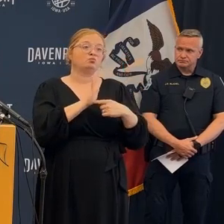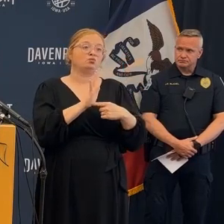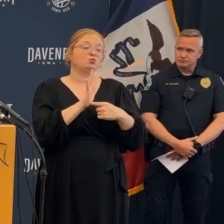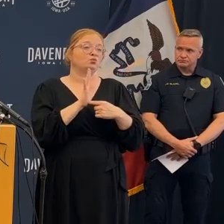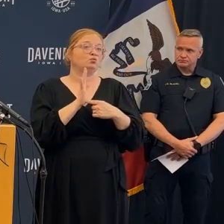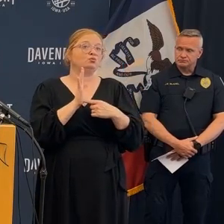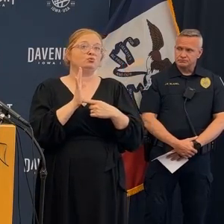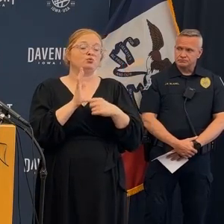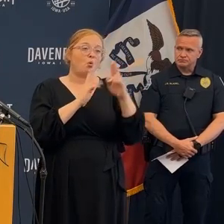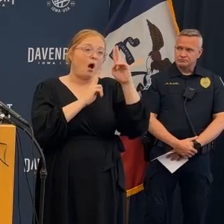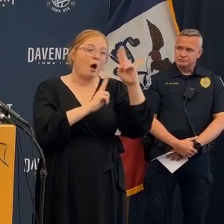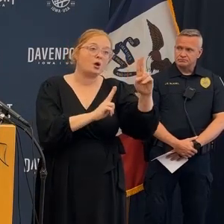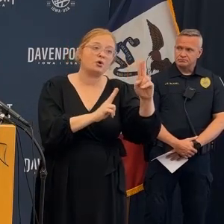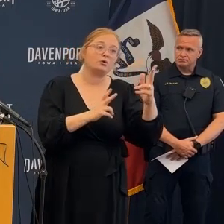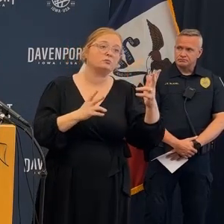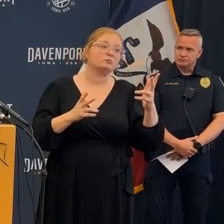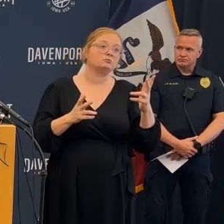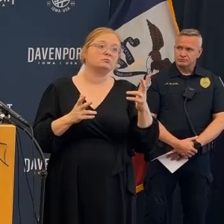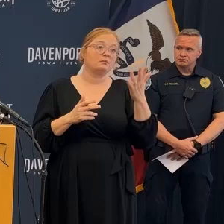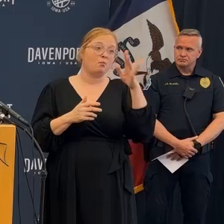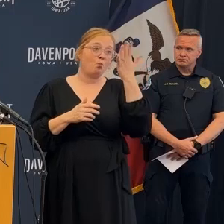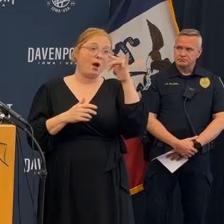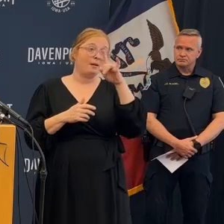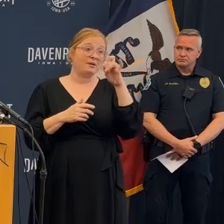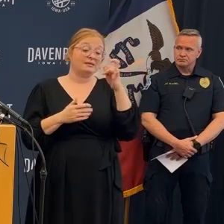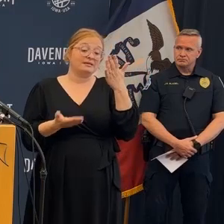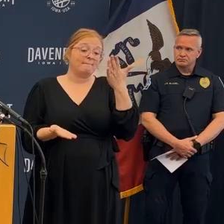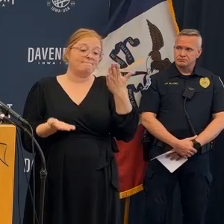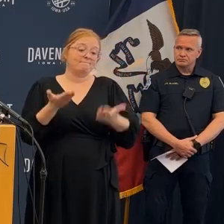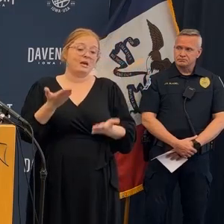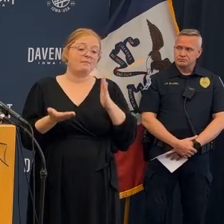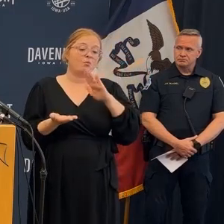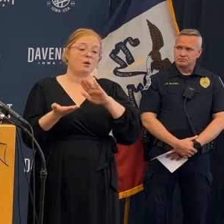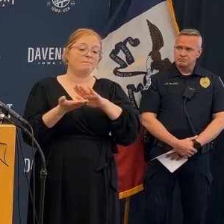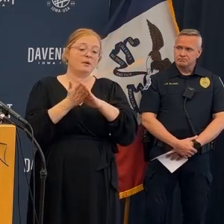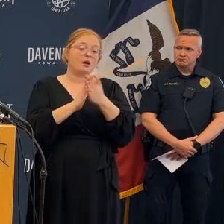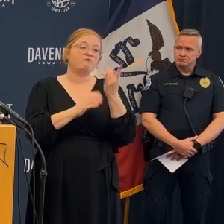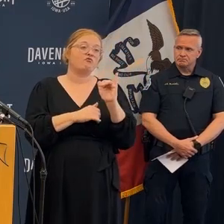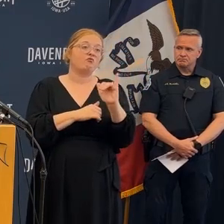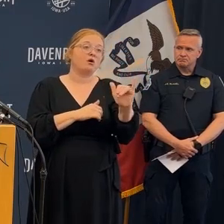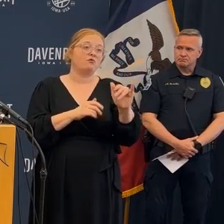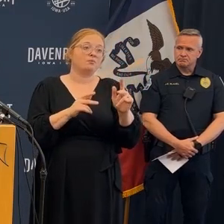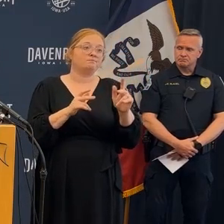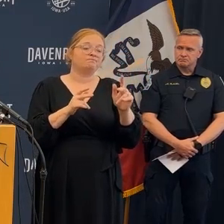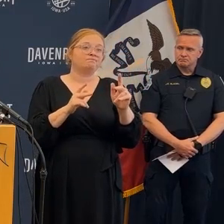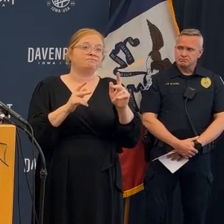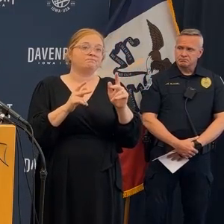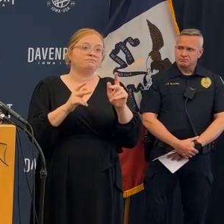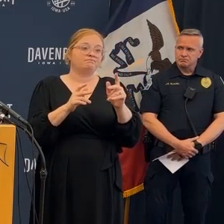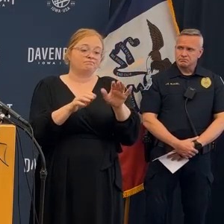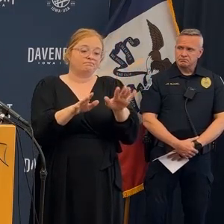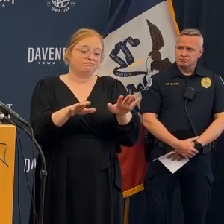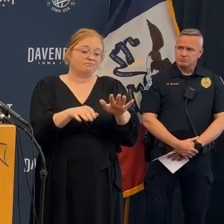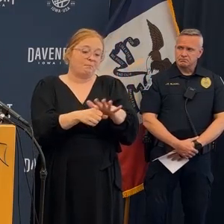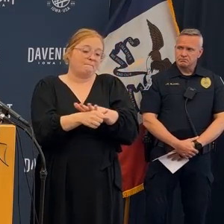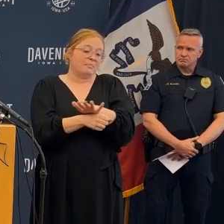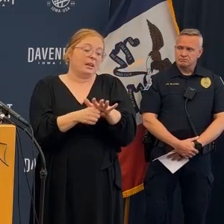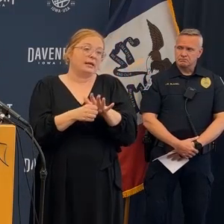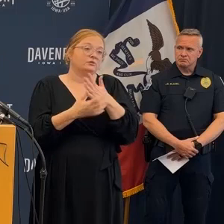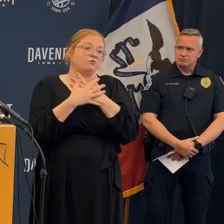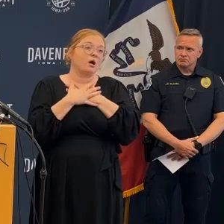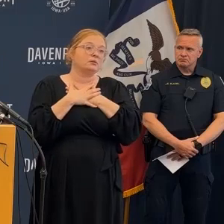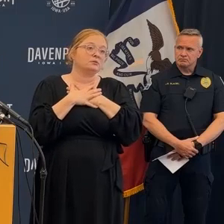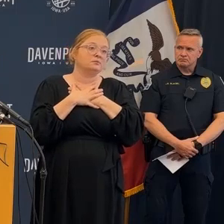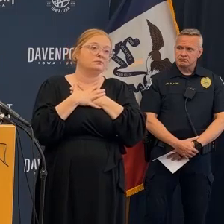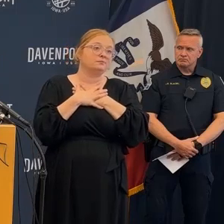and reaching out to other places that have experienced this to do what we can to be as respectful